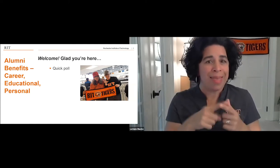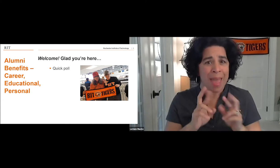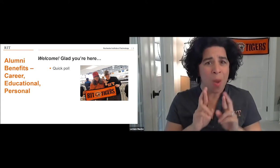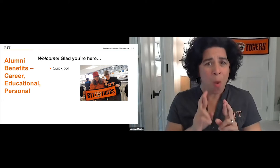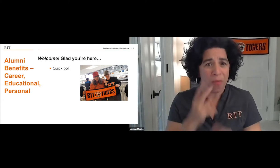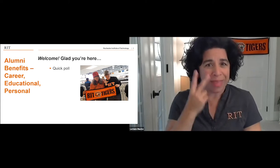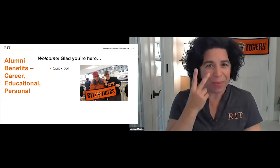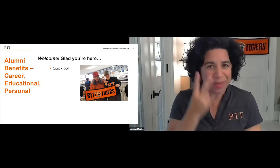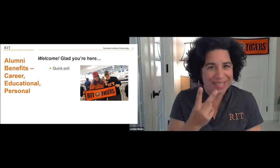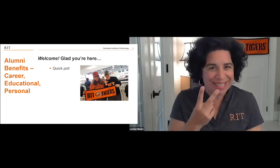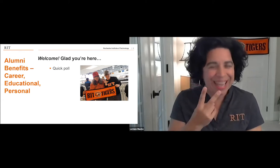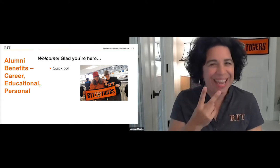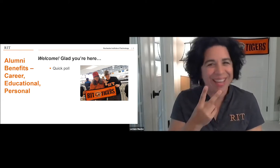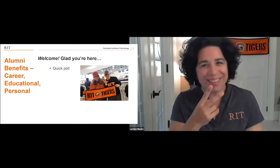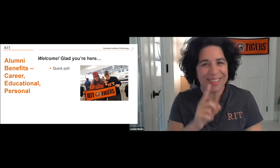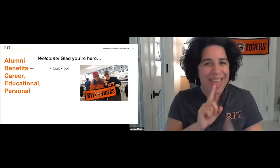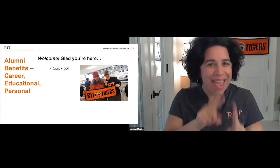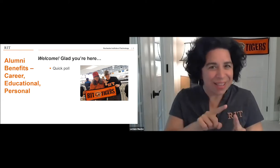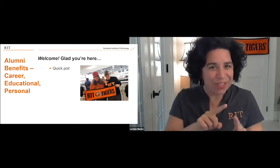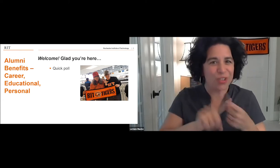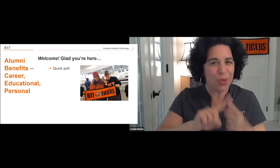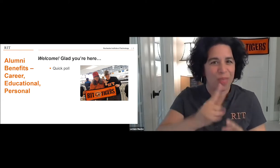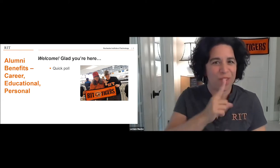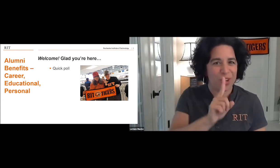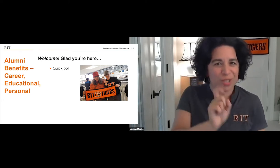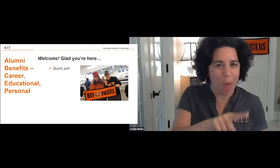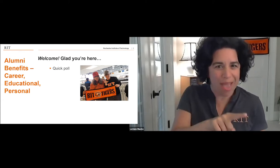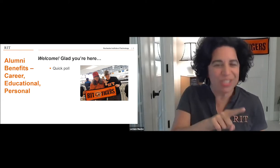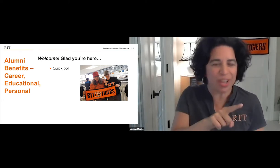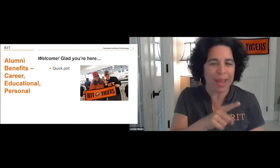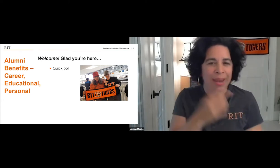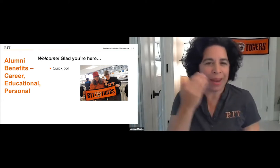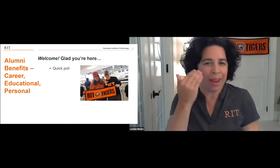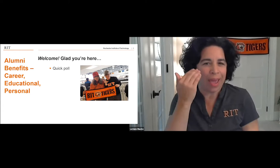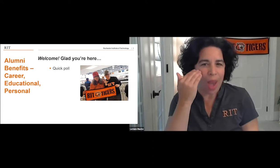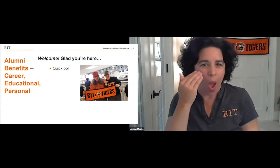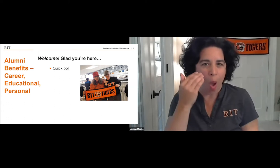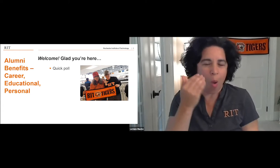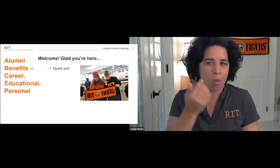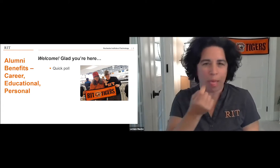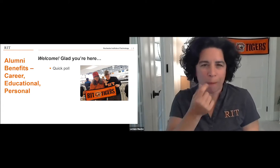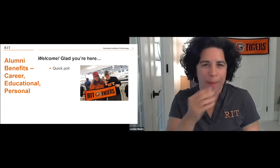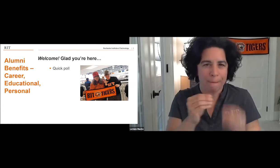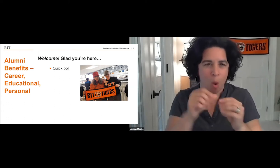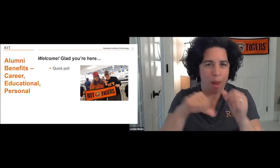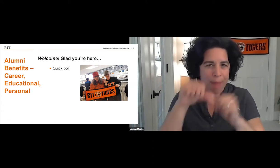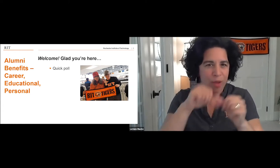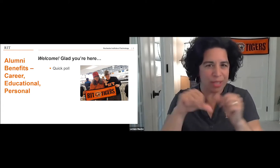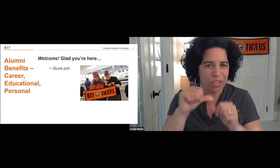answer, and get that submitted. And then hopefully, we'll be able to see the answer to the first question and